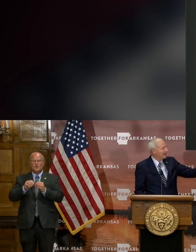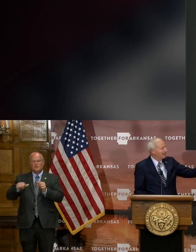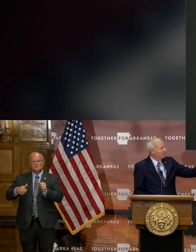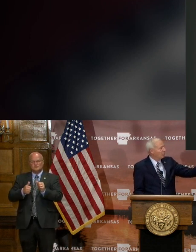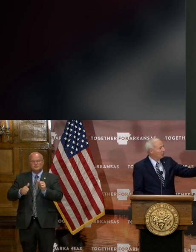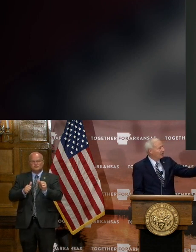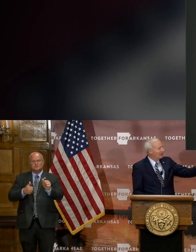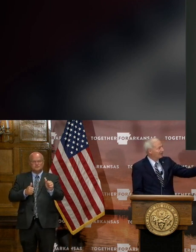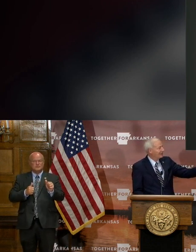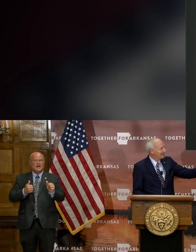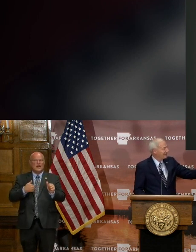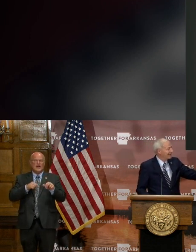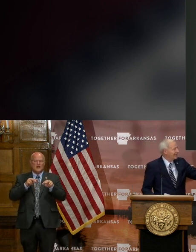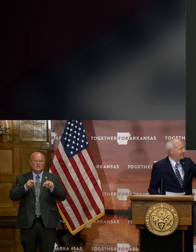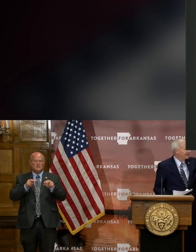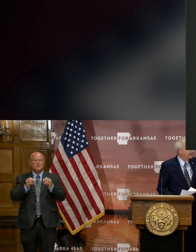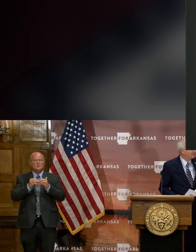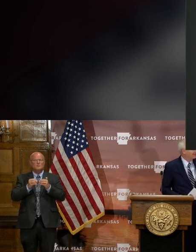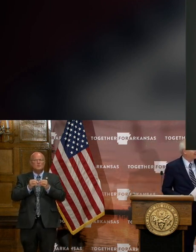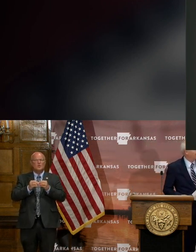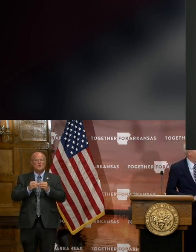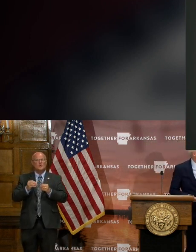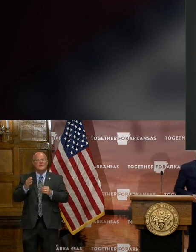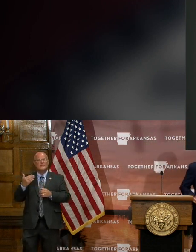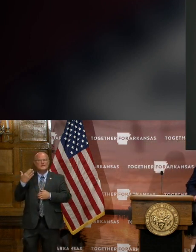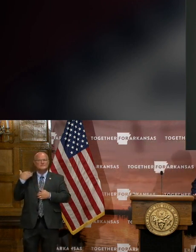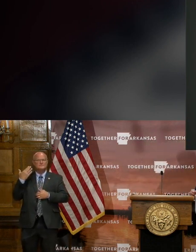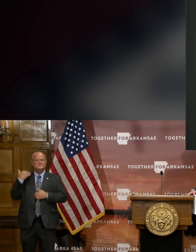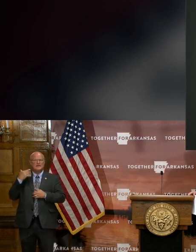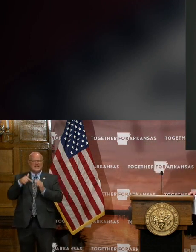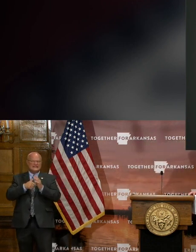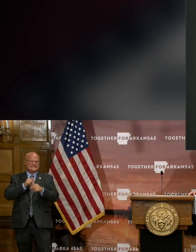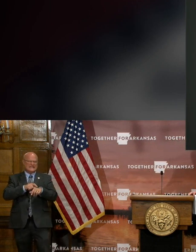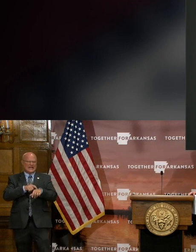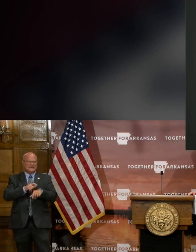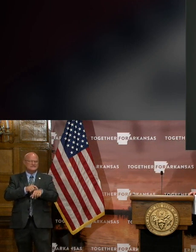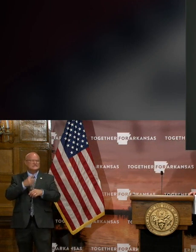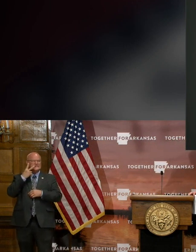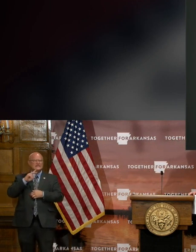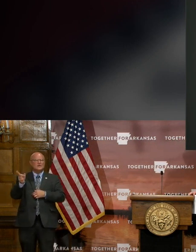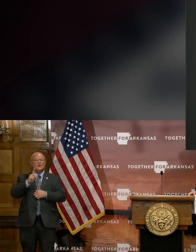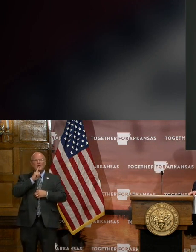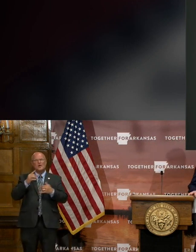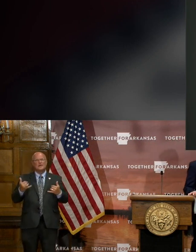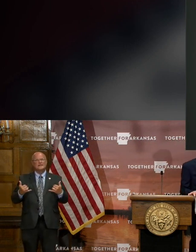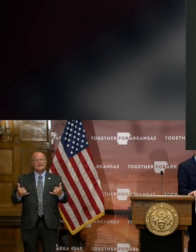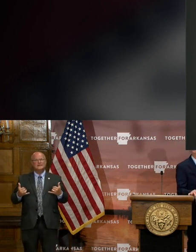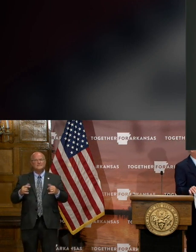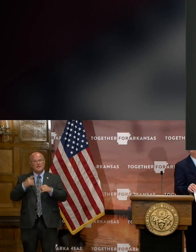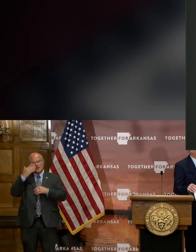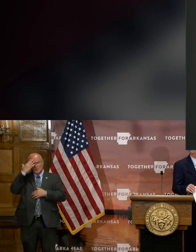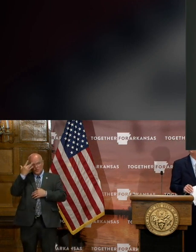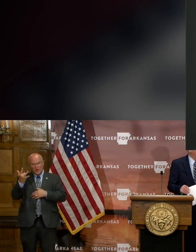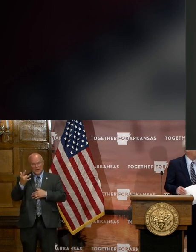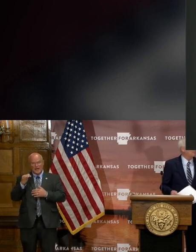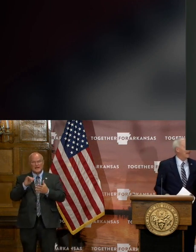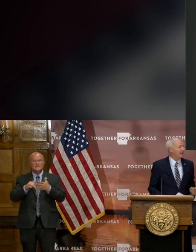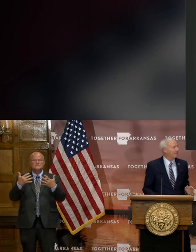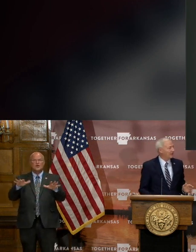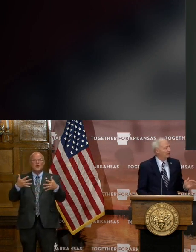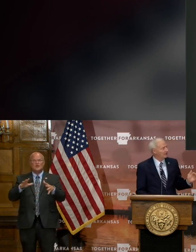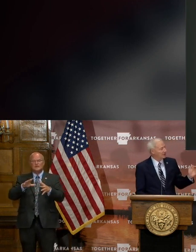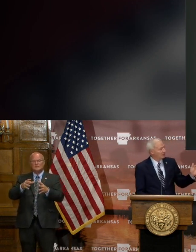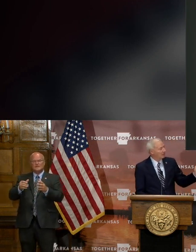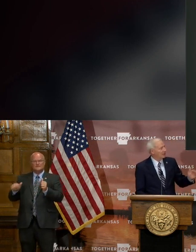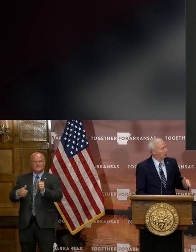look back more on the back in this timeframe to see where we are because that has already been